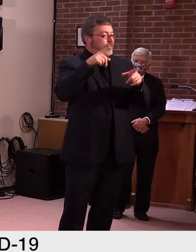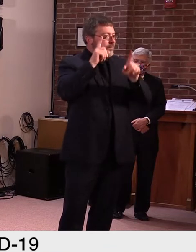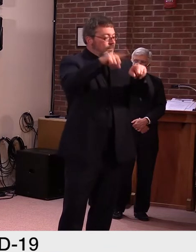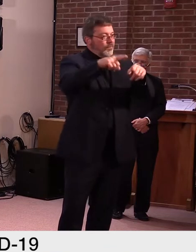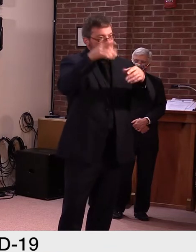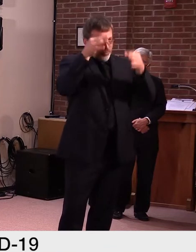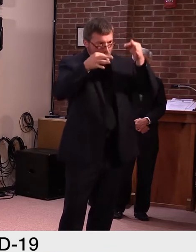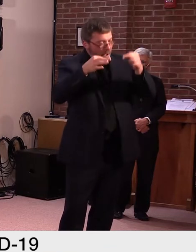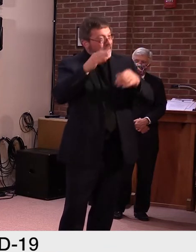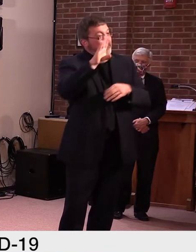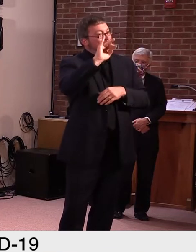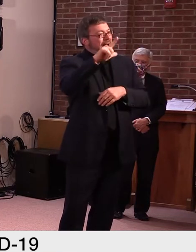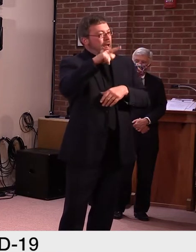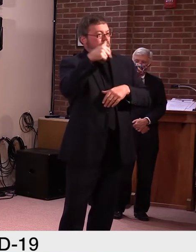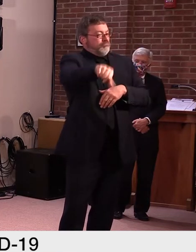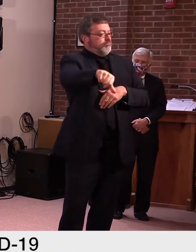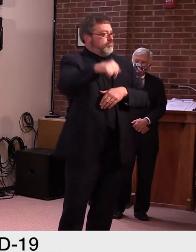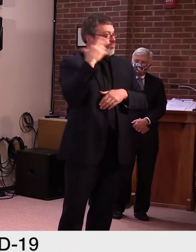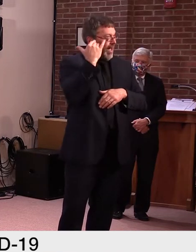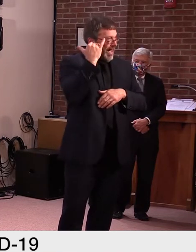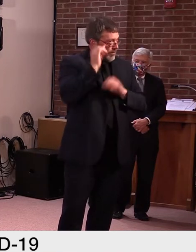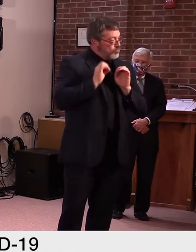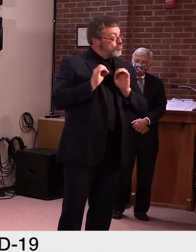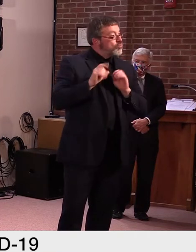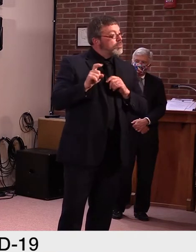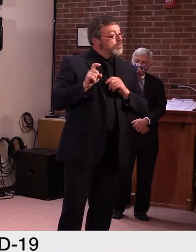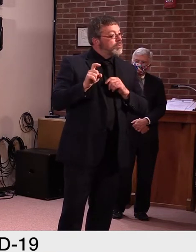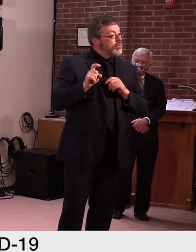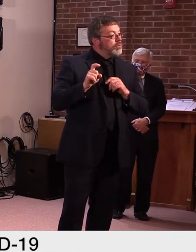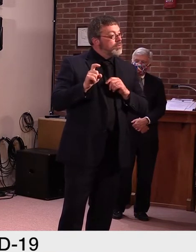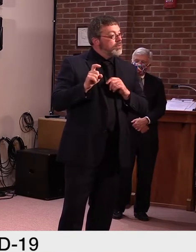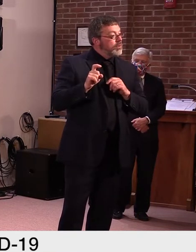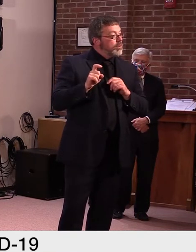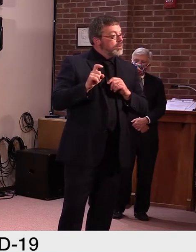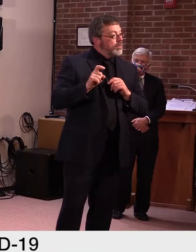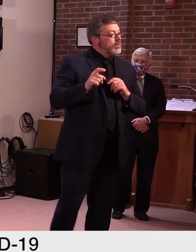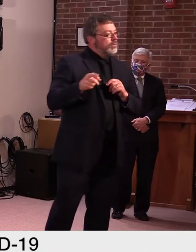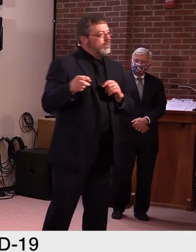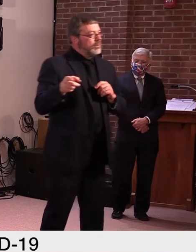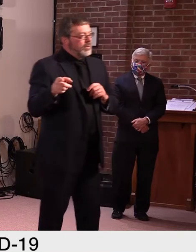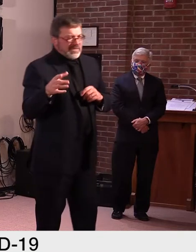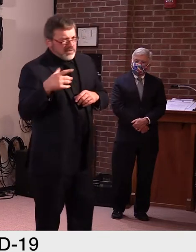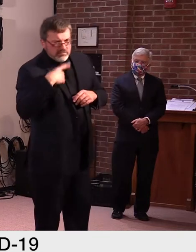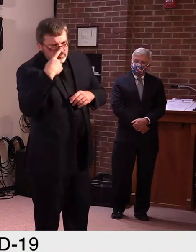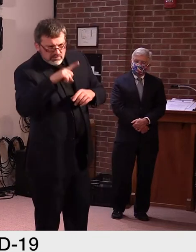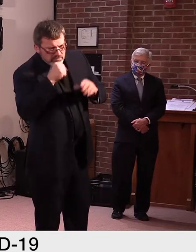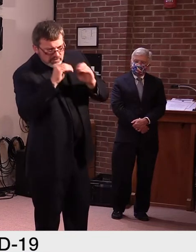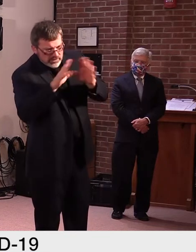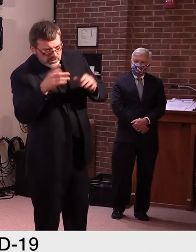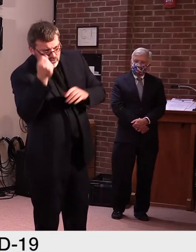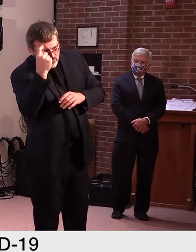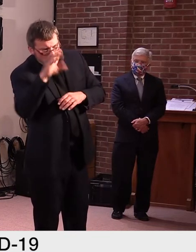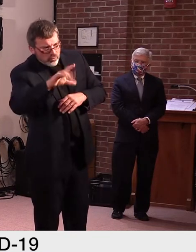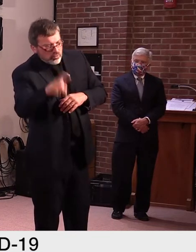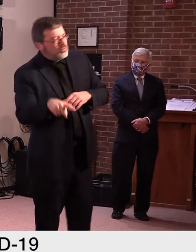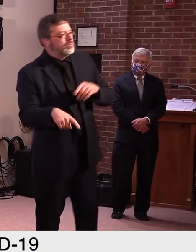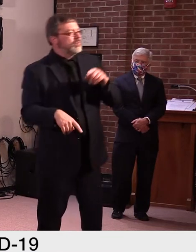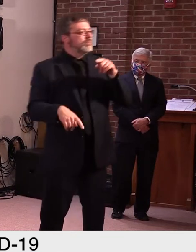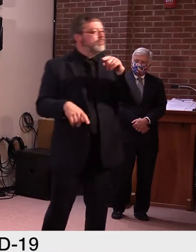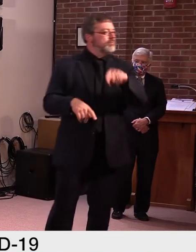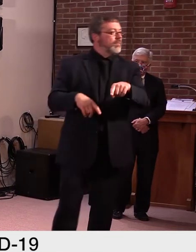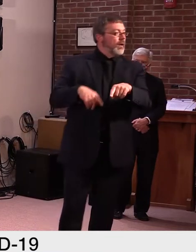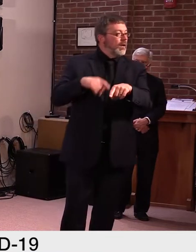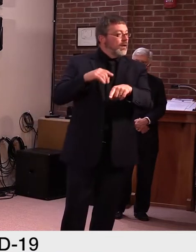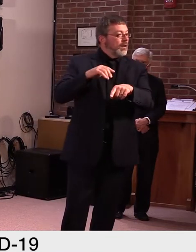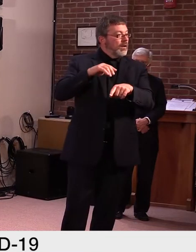I'm sorry, there was a background, uh, I had background noise. I couldn't hear the last part of the question. And the prosecutor's office, is that the one that's arguing